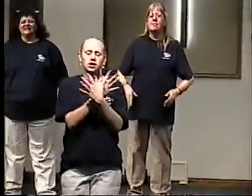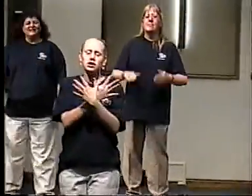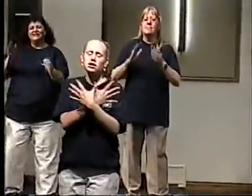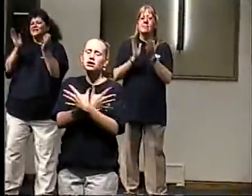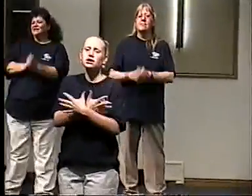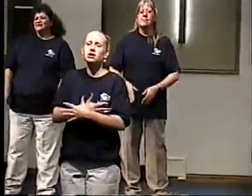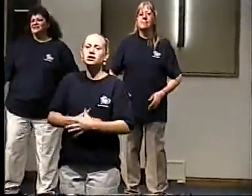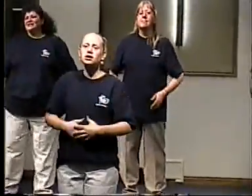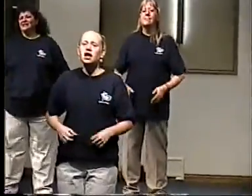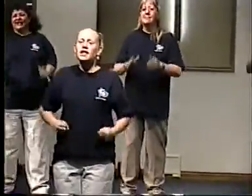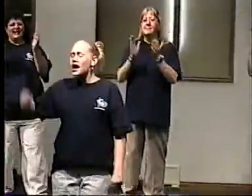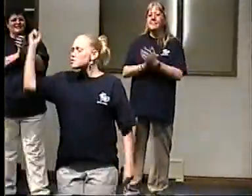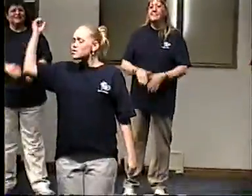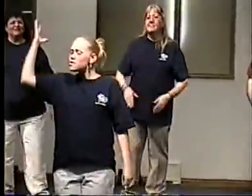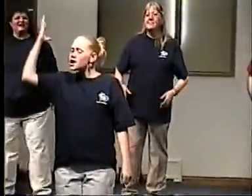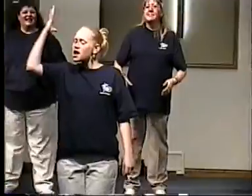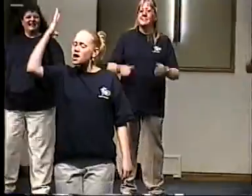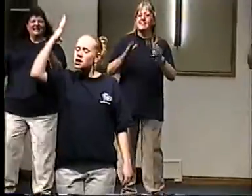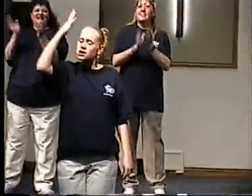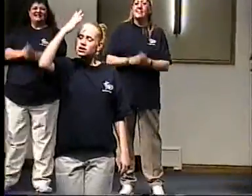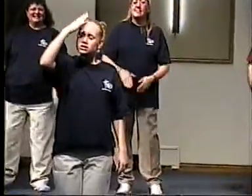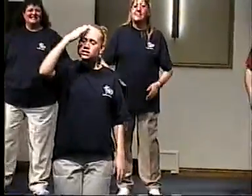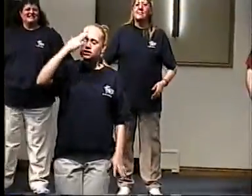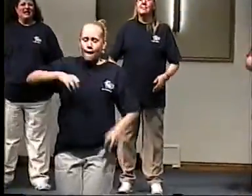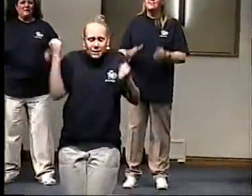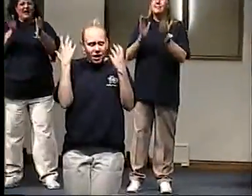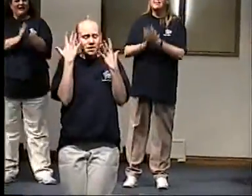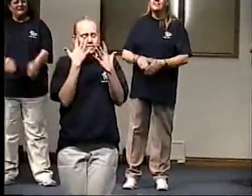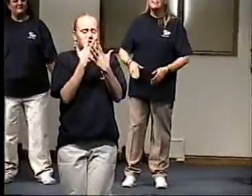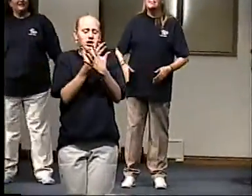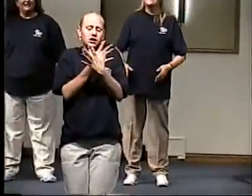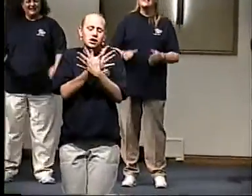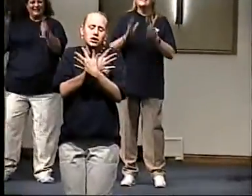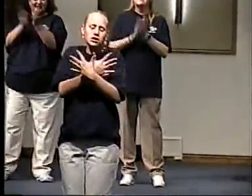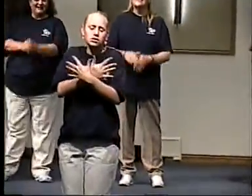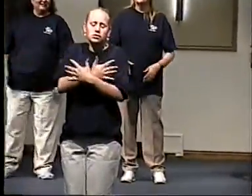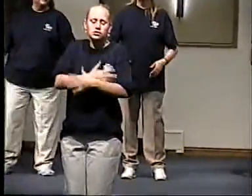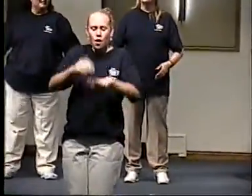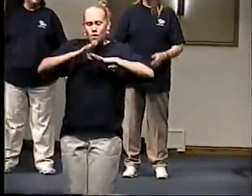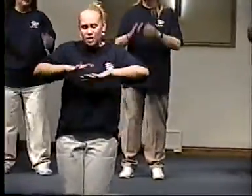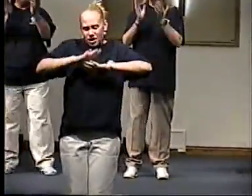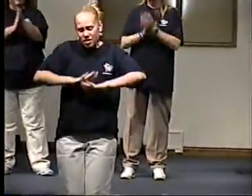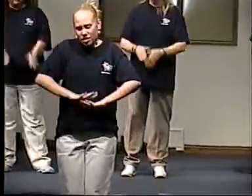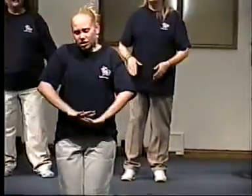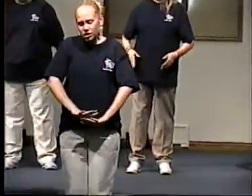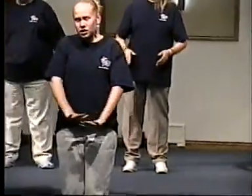And grace my fears relieved